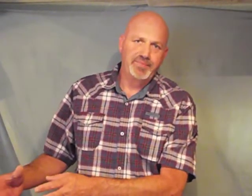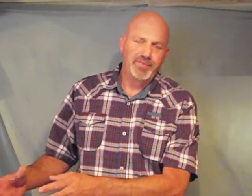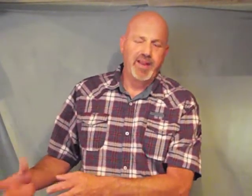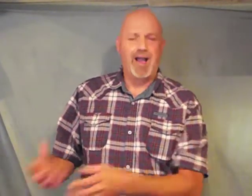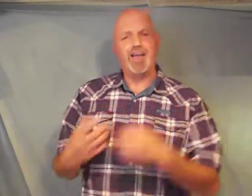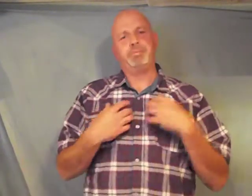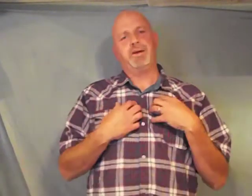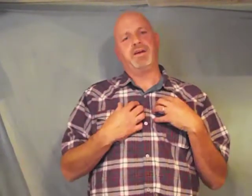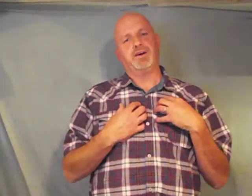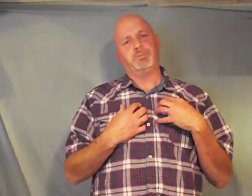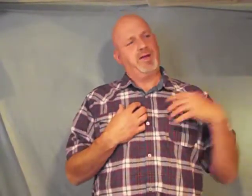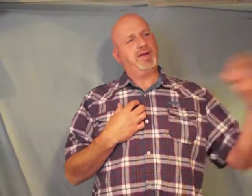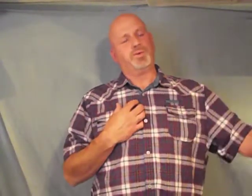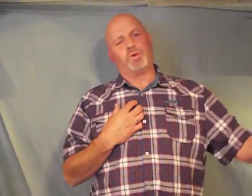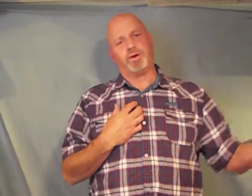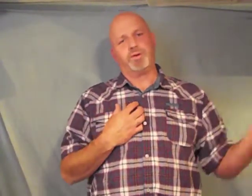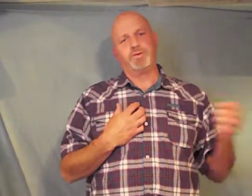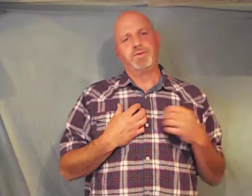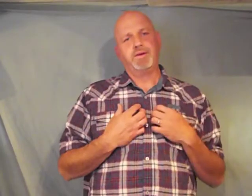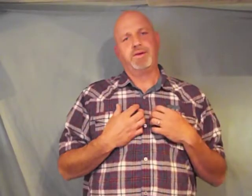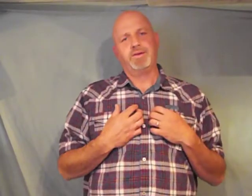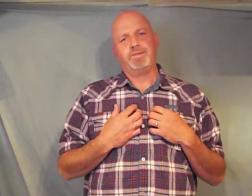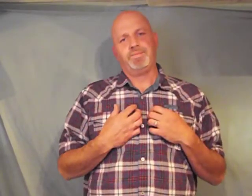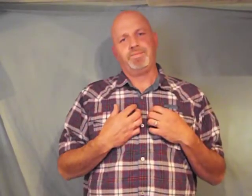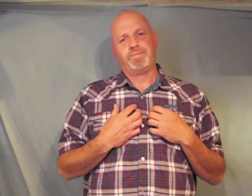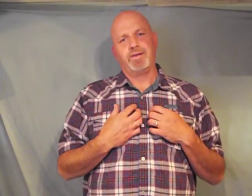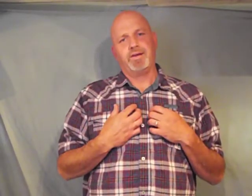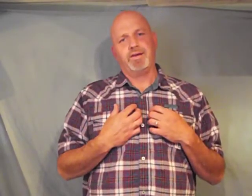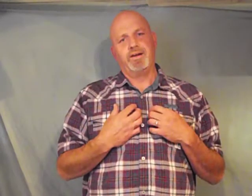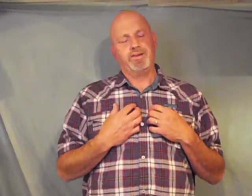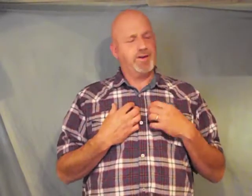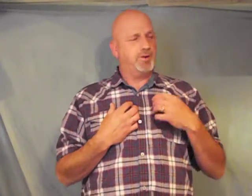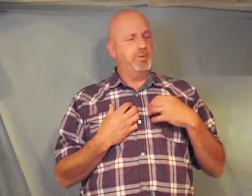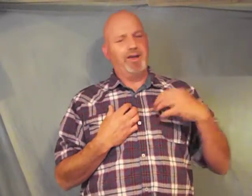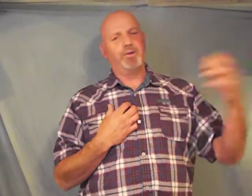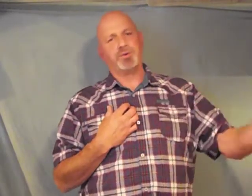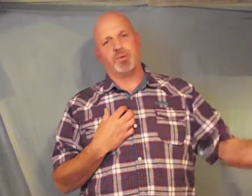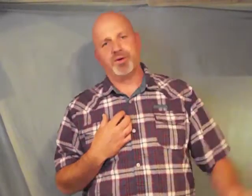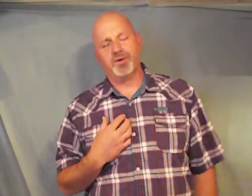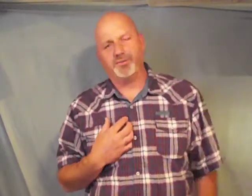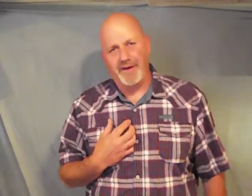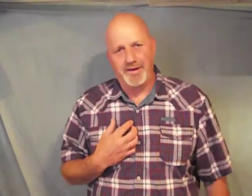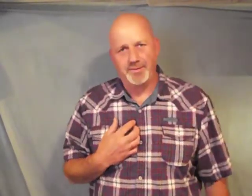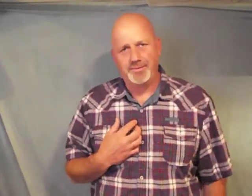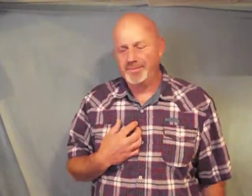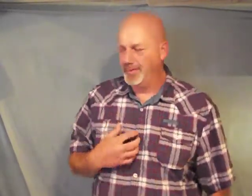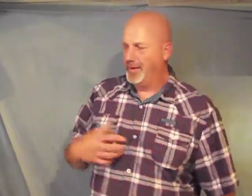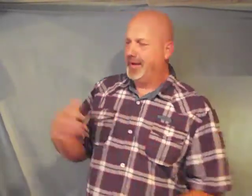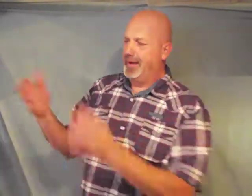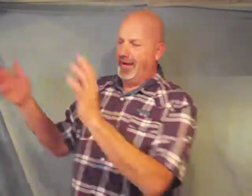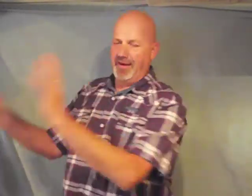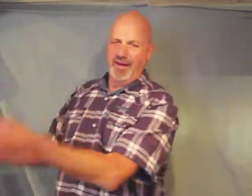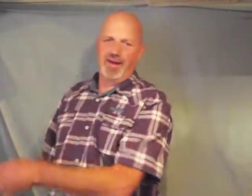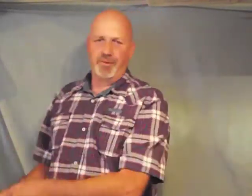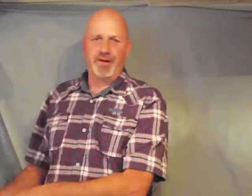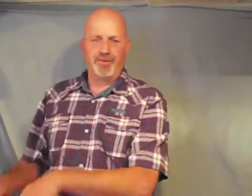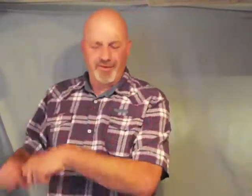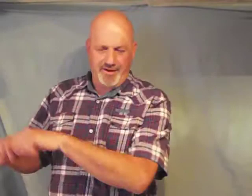I depended on me and the world until me or the world failed and then I run over here